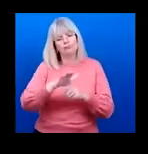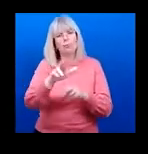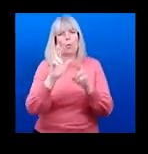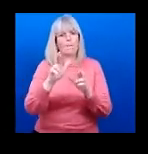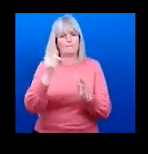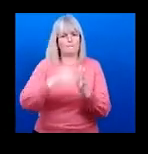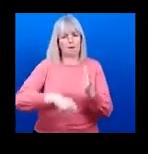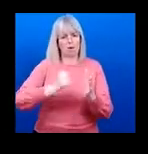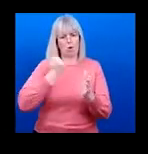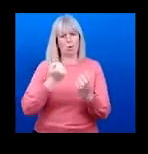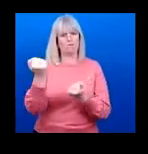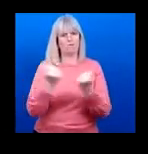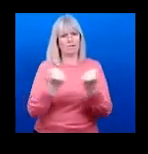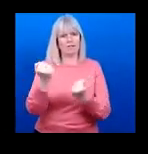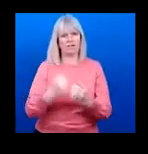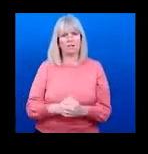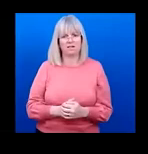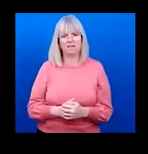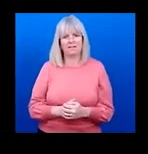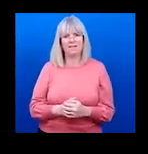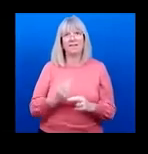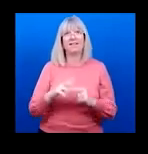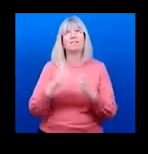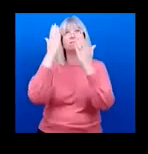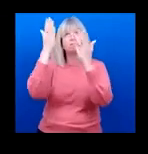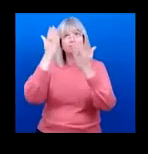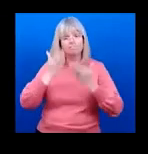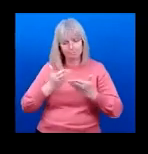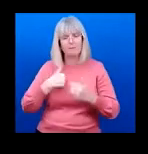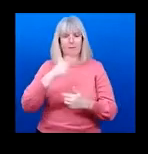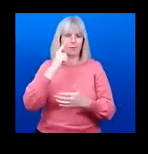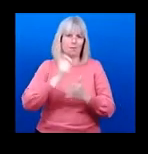Allah's will, I will buy a vehicle for myself. Jennifer This is my dream.